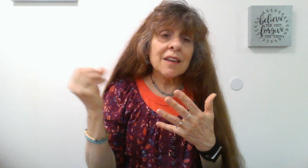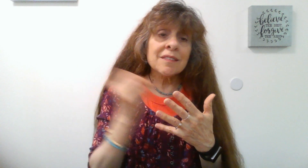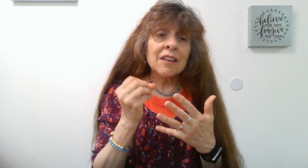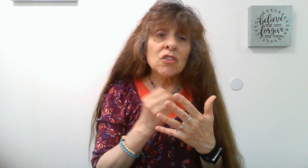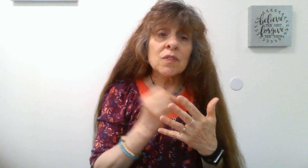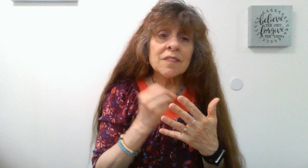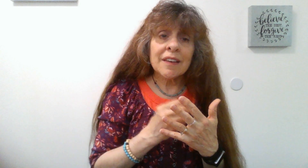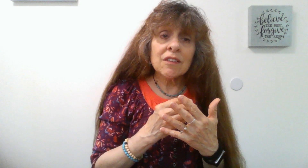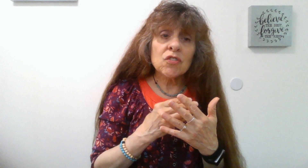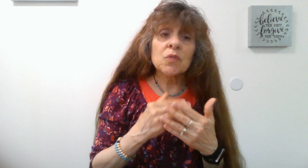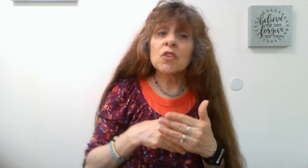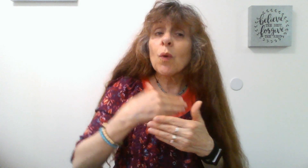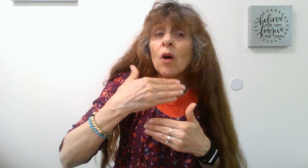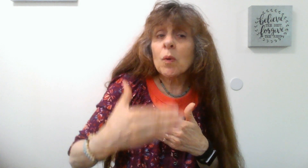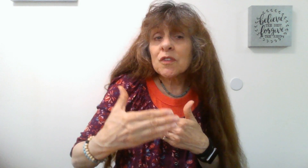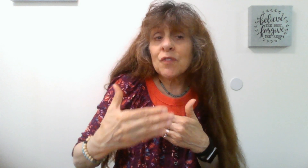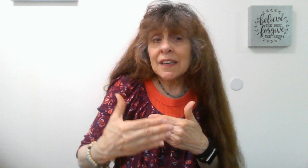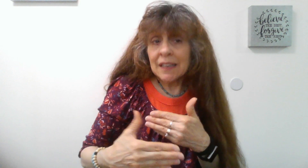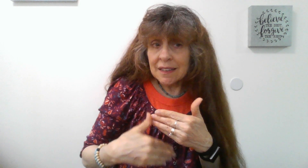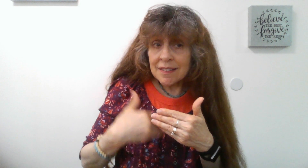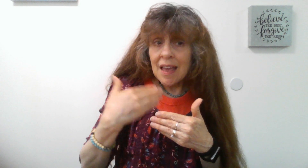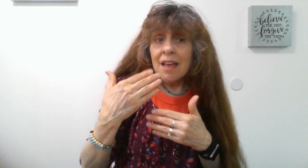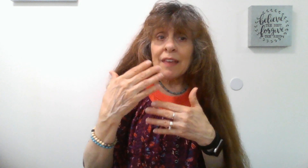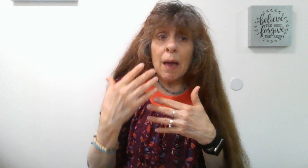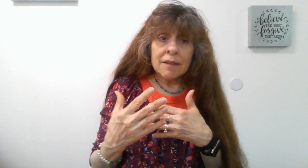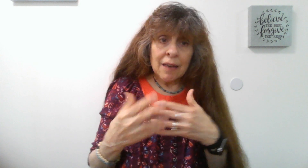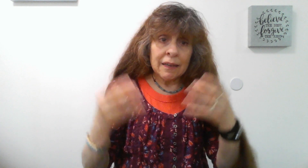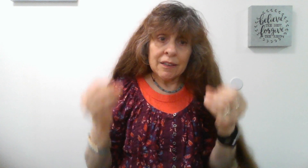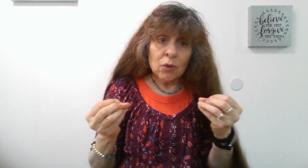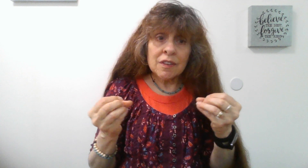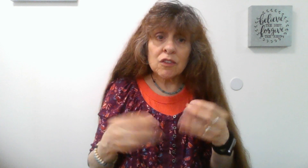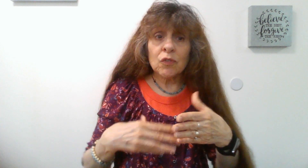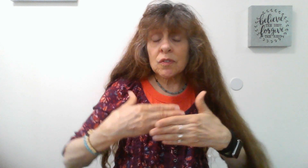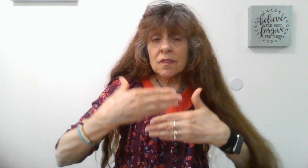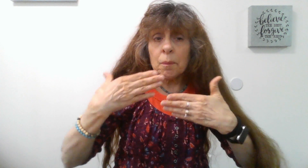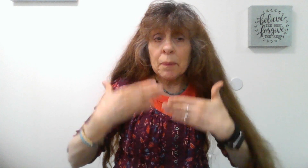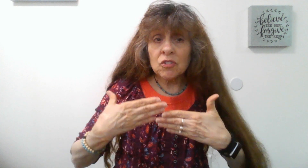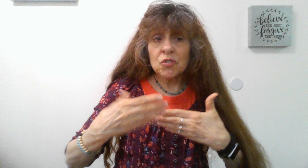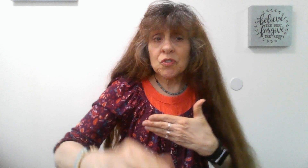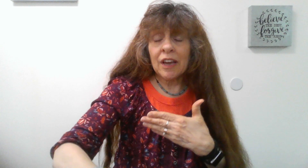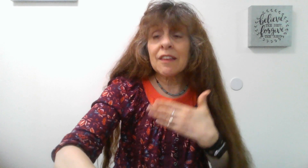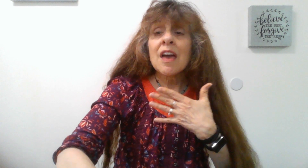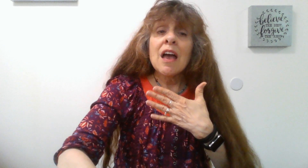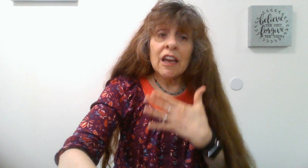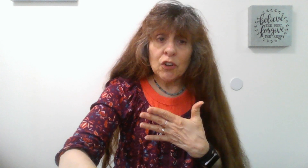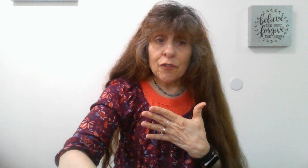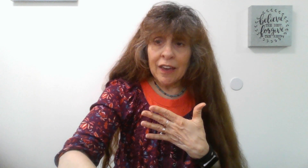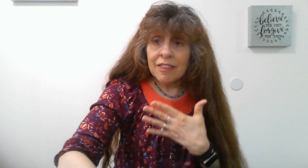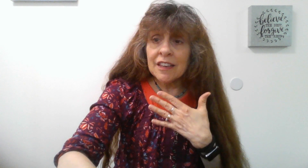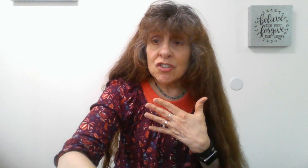Satan uses against you. So you want to always fight against that anxiety. Use these verses to build your strength and your faith in